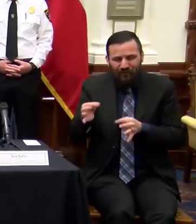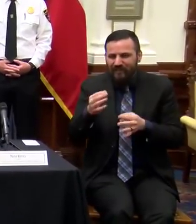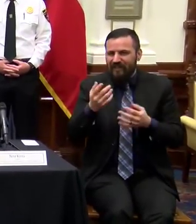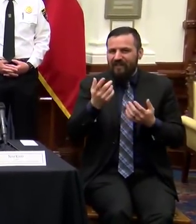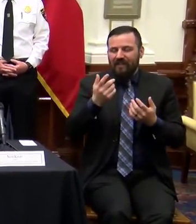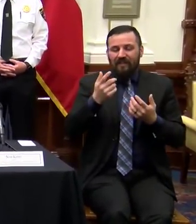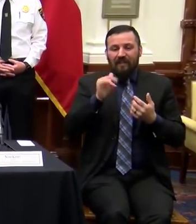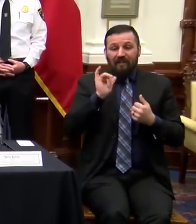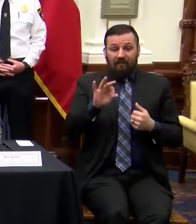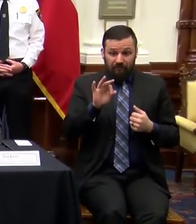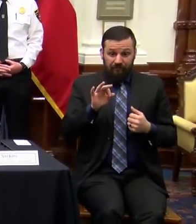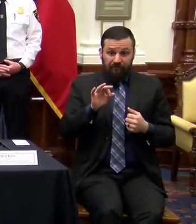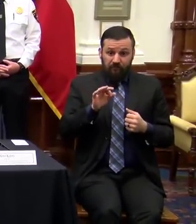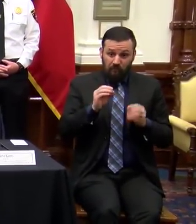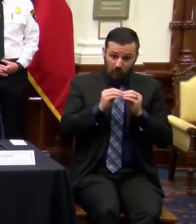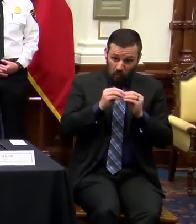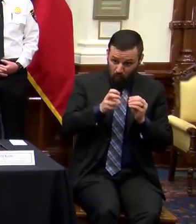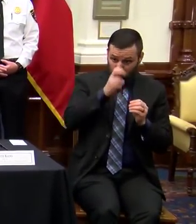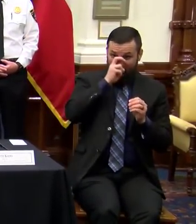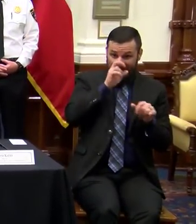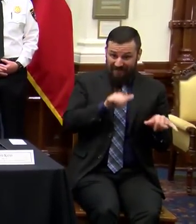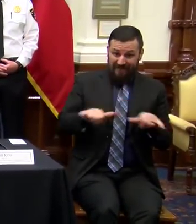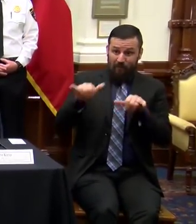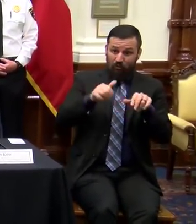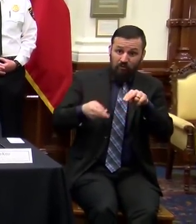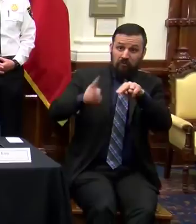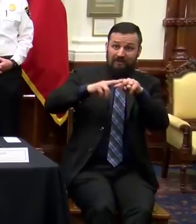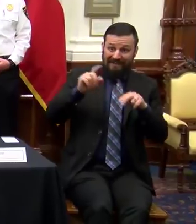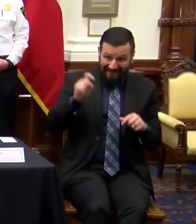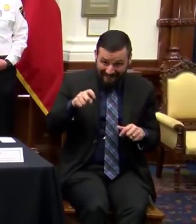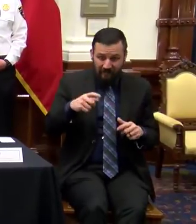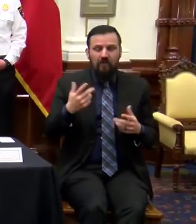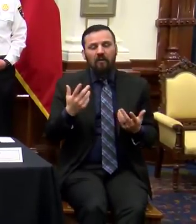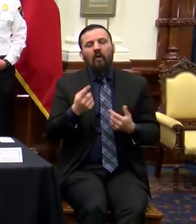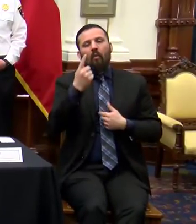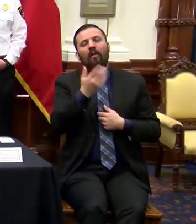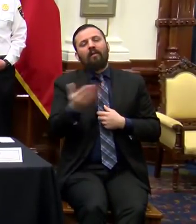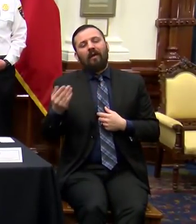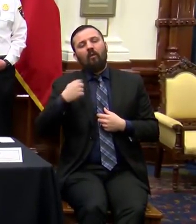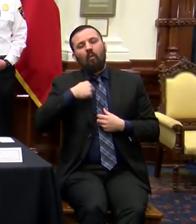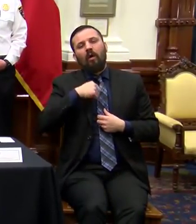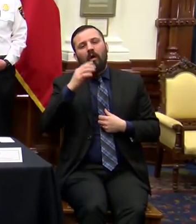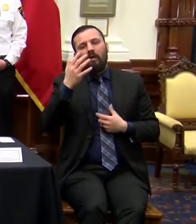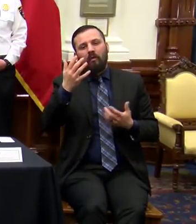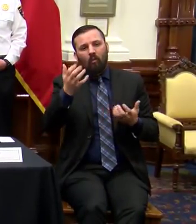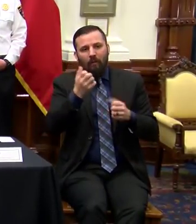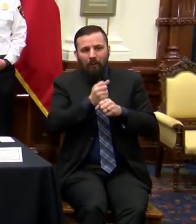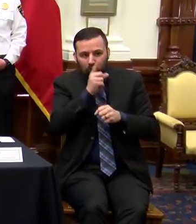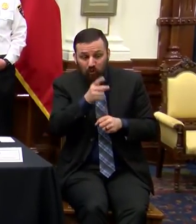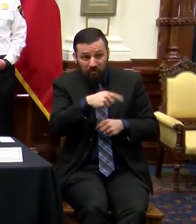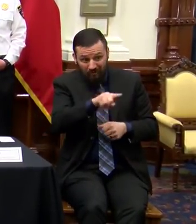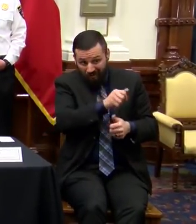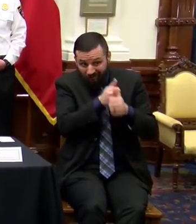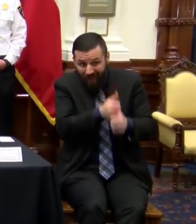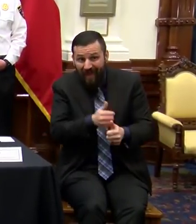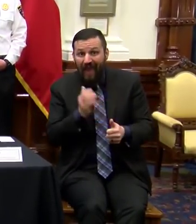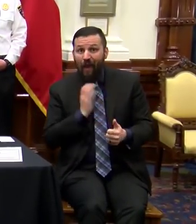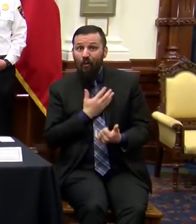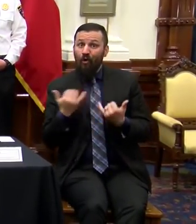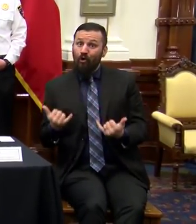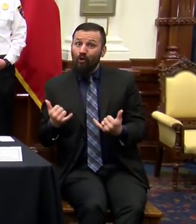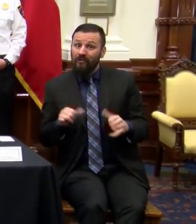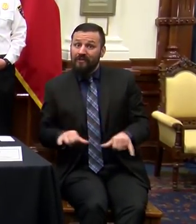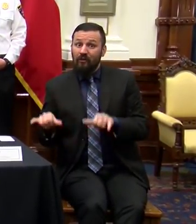whether or not stricter standards are needed. One thing that we're looking for, candidly, is compliance with the current standard. If we see